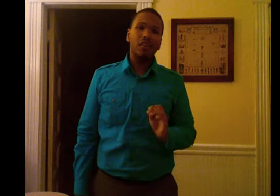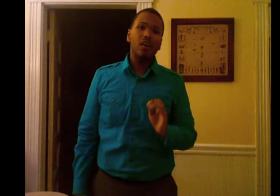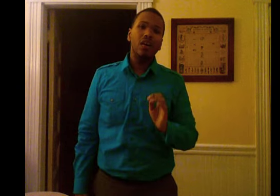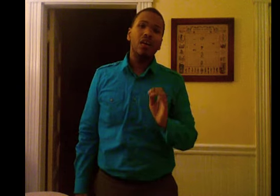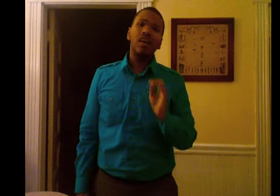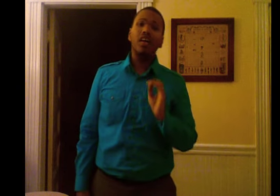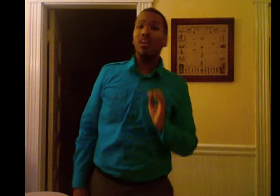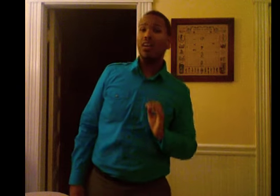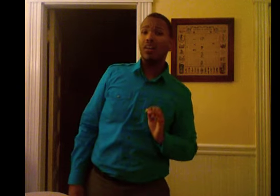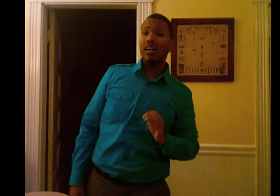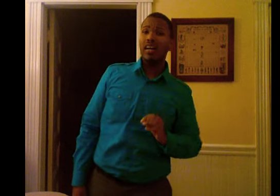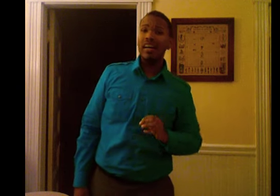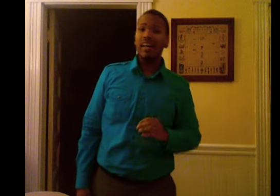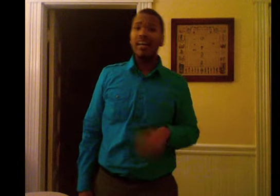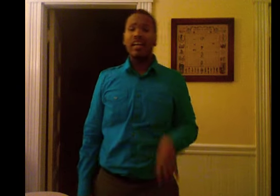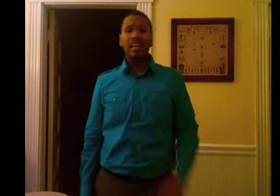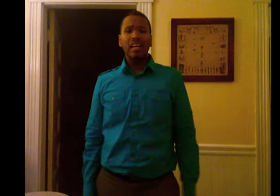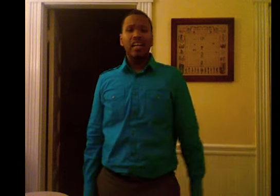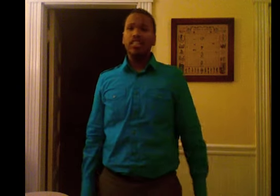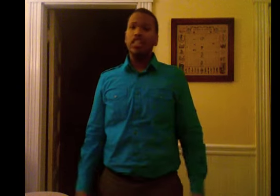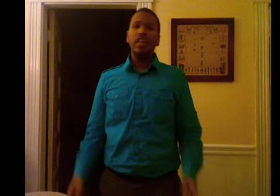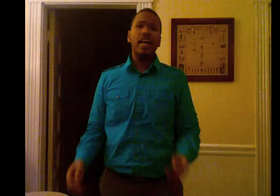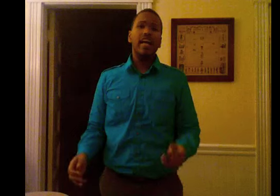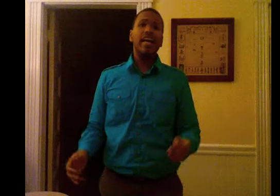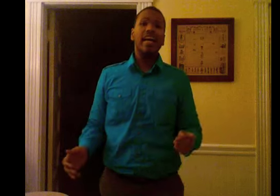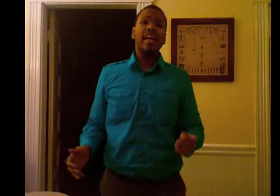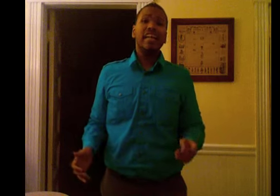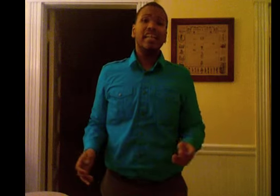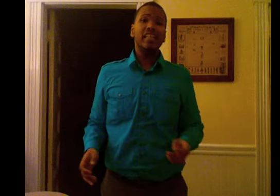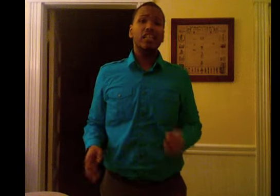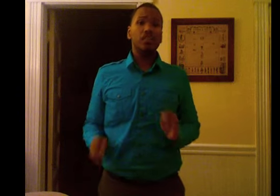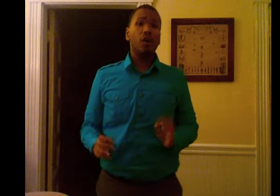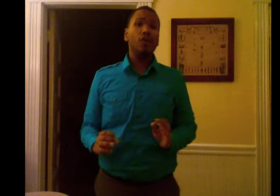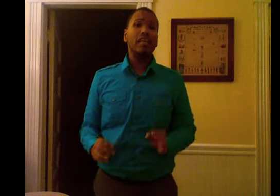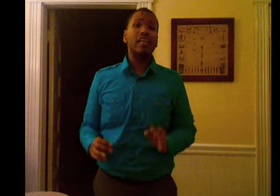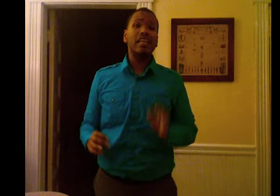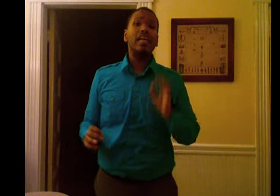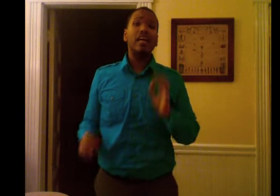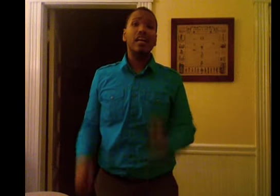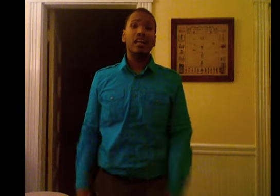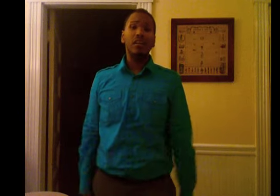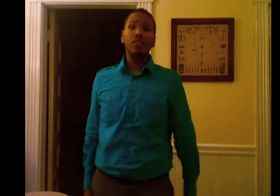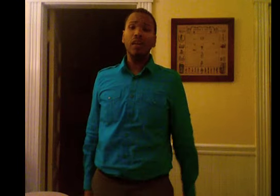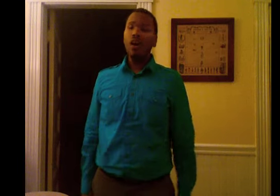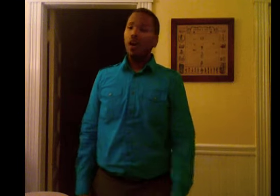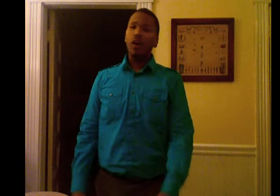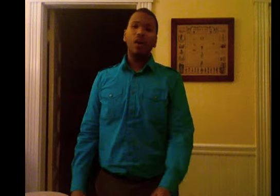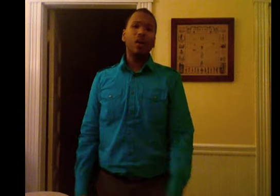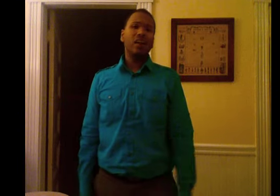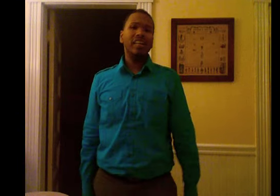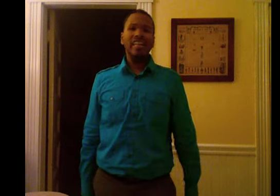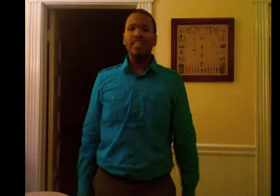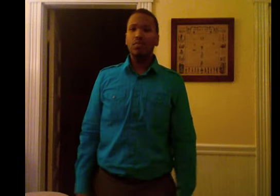know a change is gonna come, oh yes it